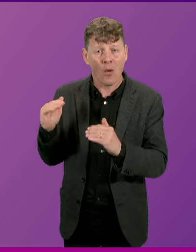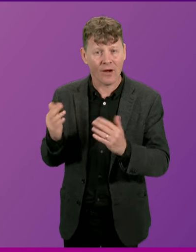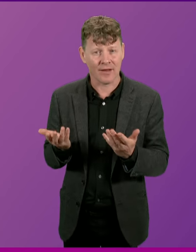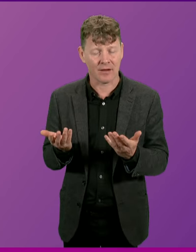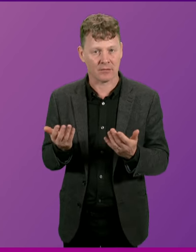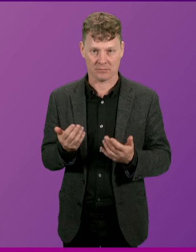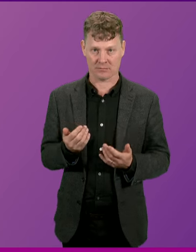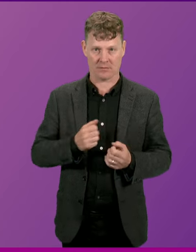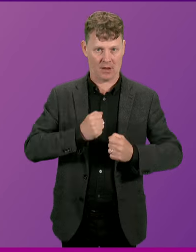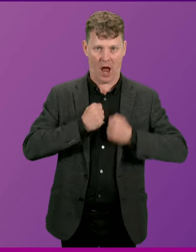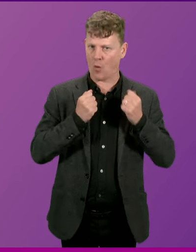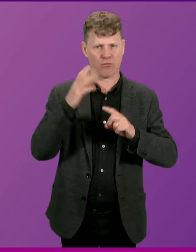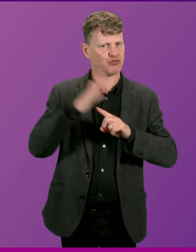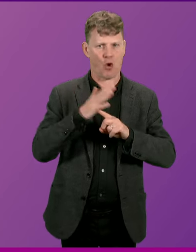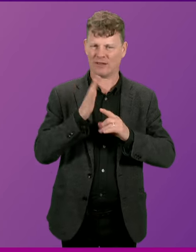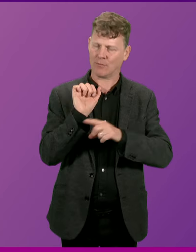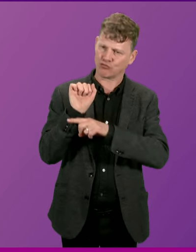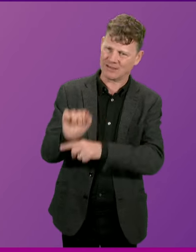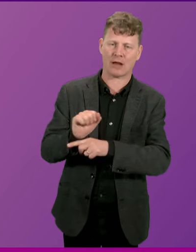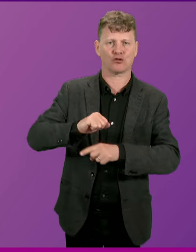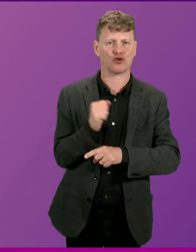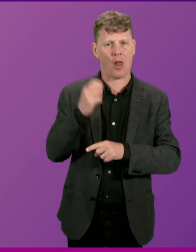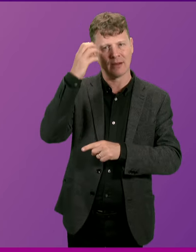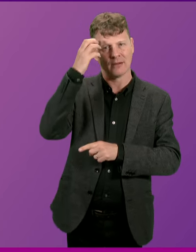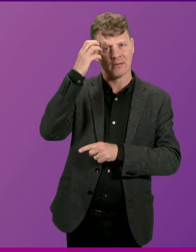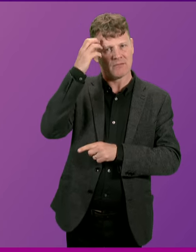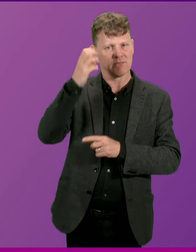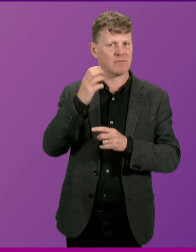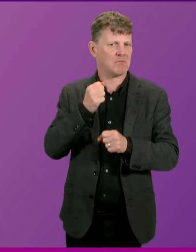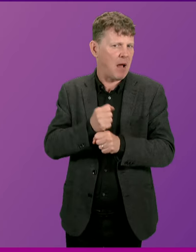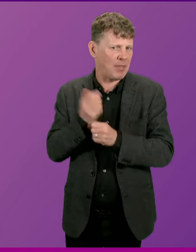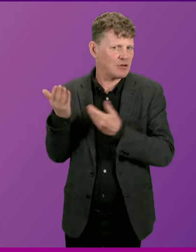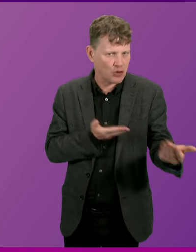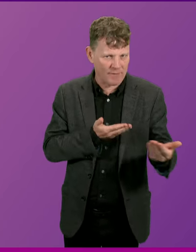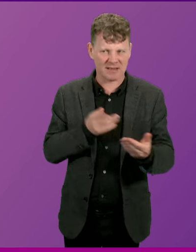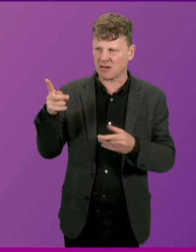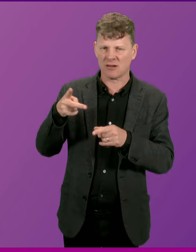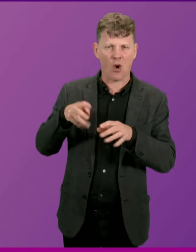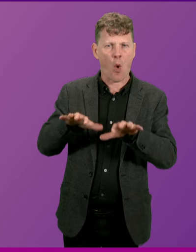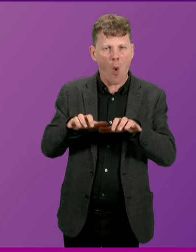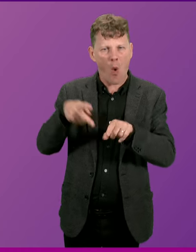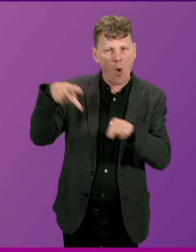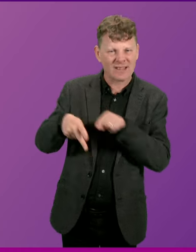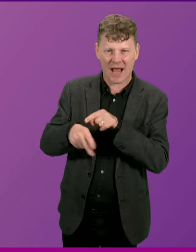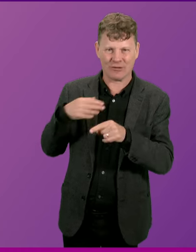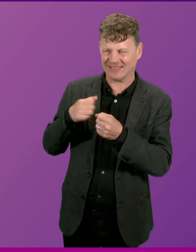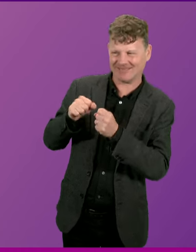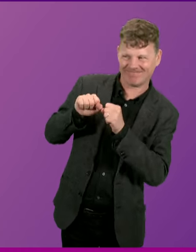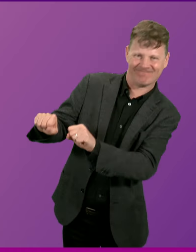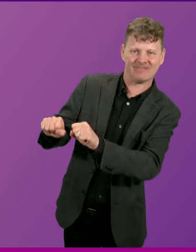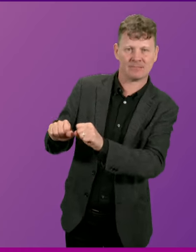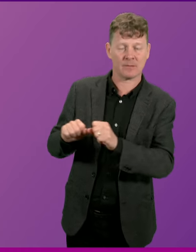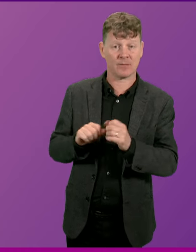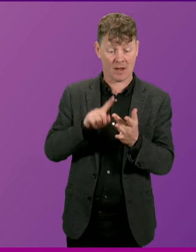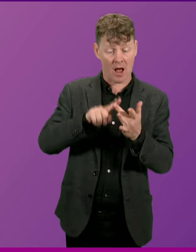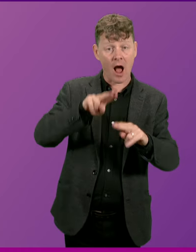always be to protect Scotland's public services, to mitigate against austerity, but there's only so much we can do. And if it's the